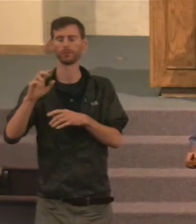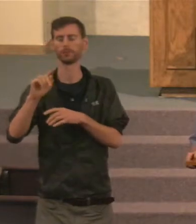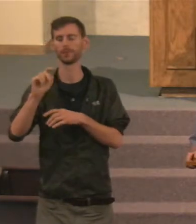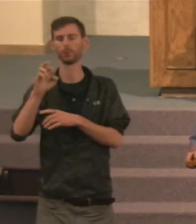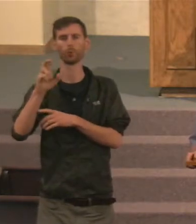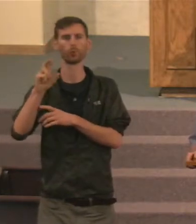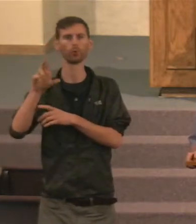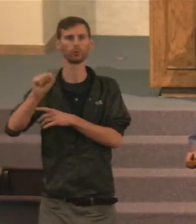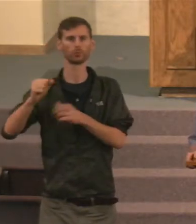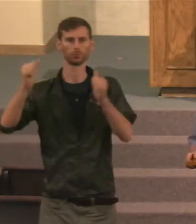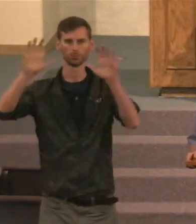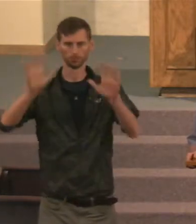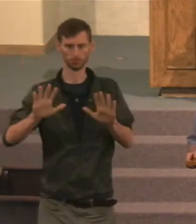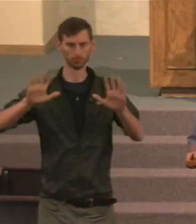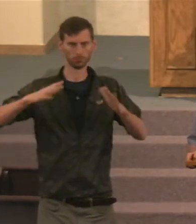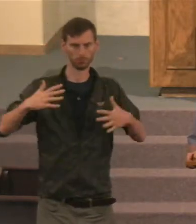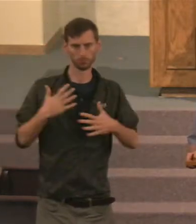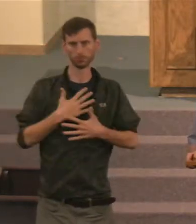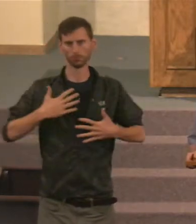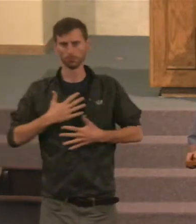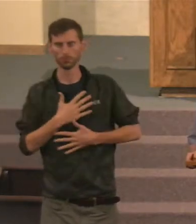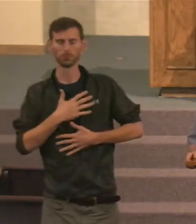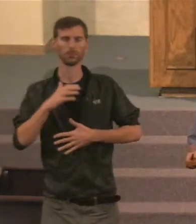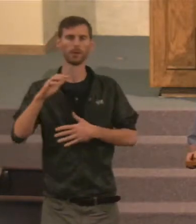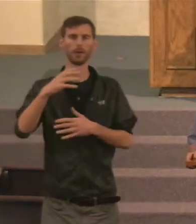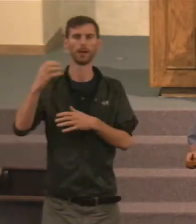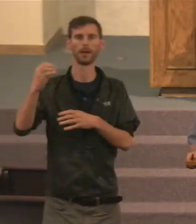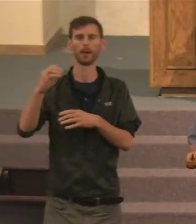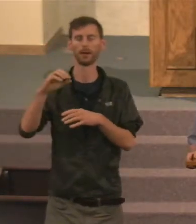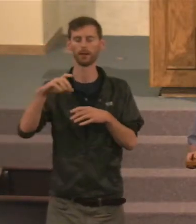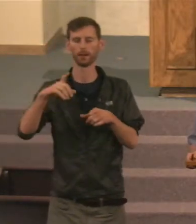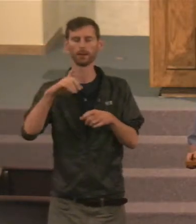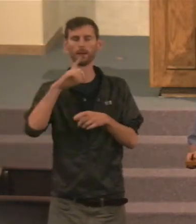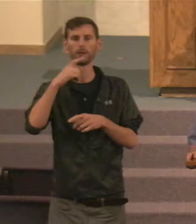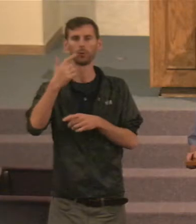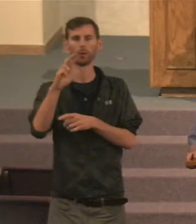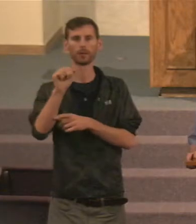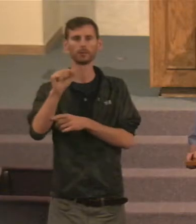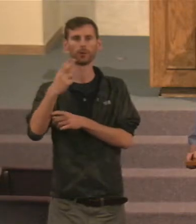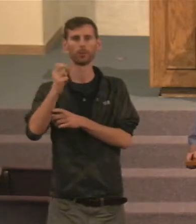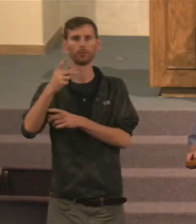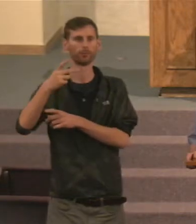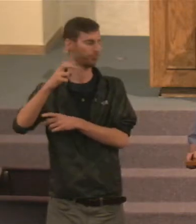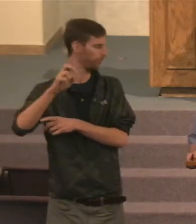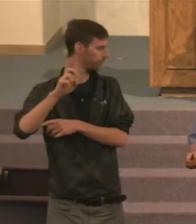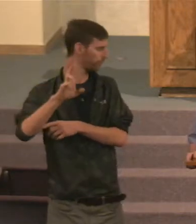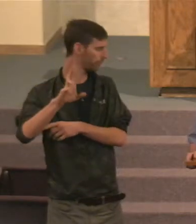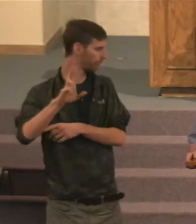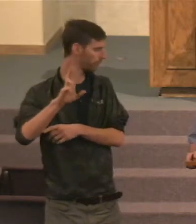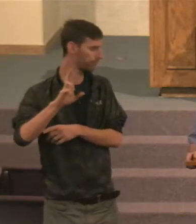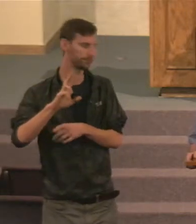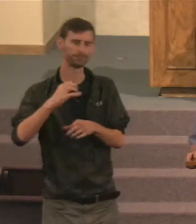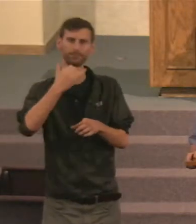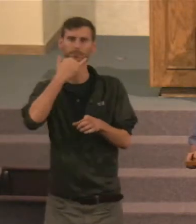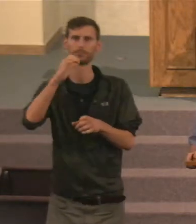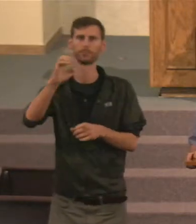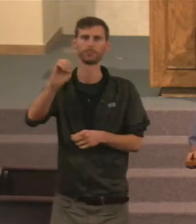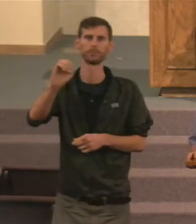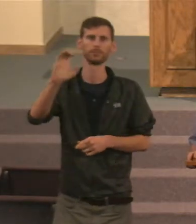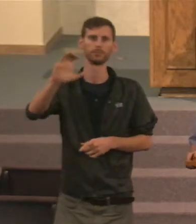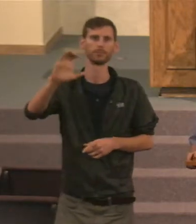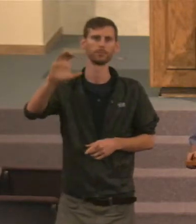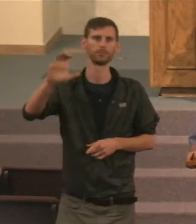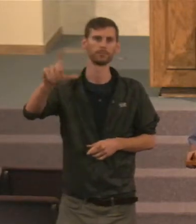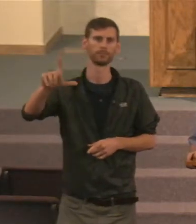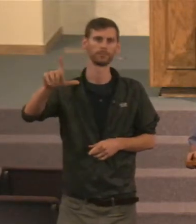last time. Then it begins, the grasshopper drags itself along, and desire fails, because man goes to his eternal